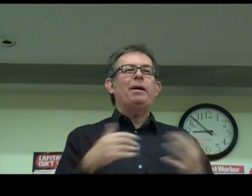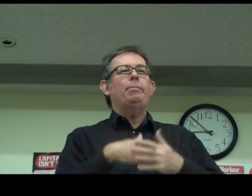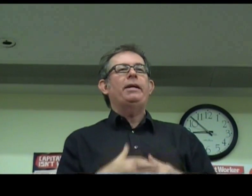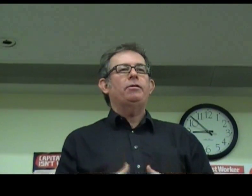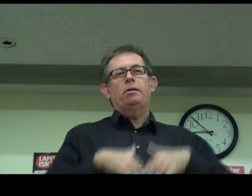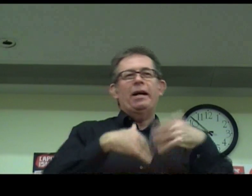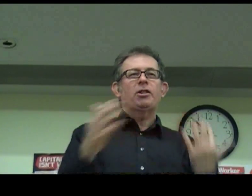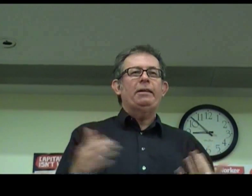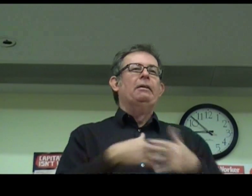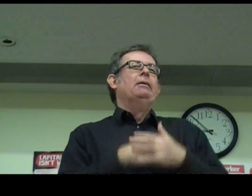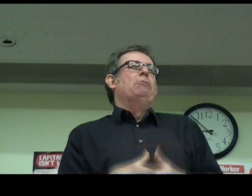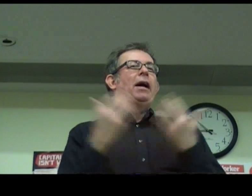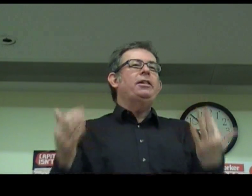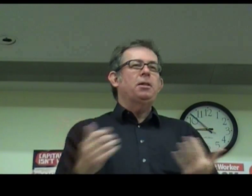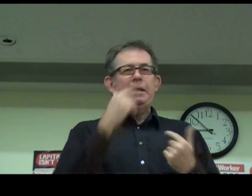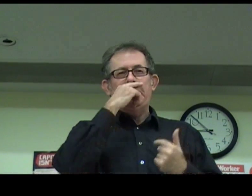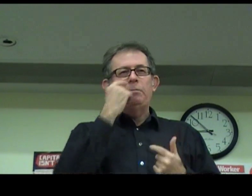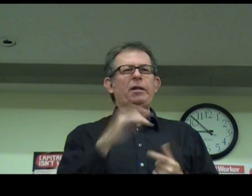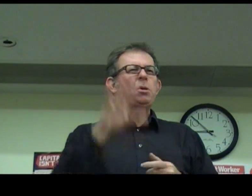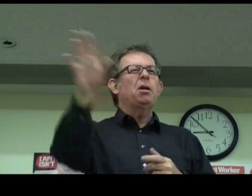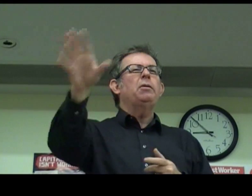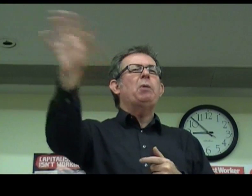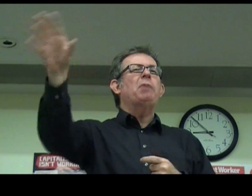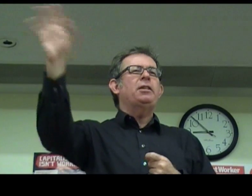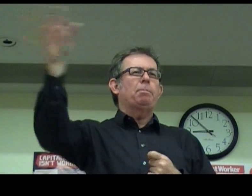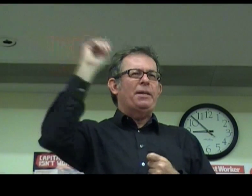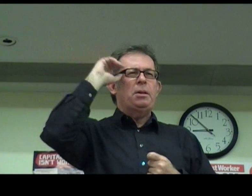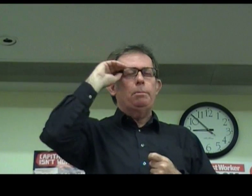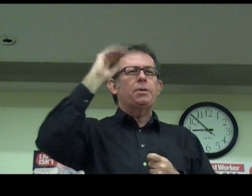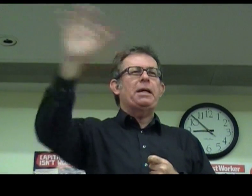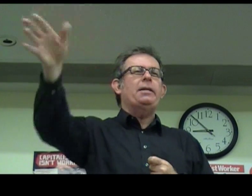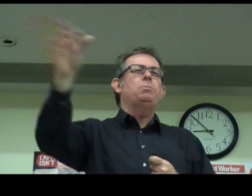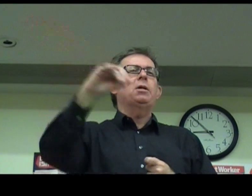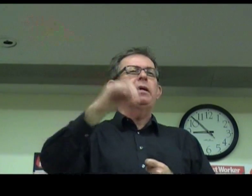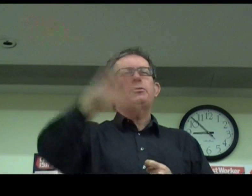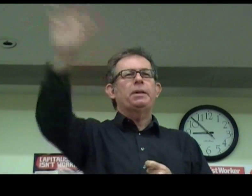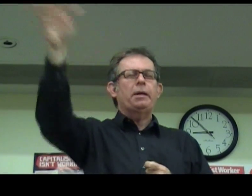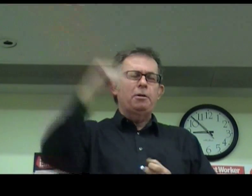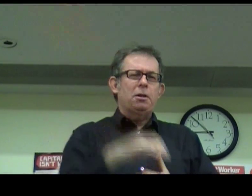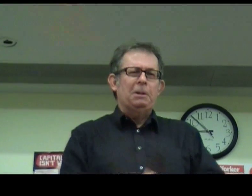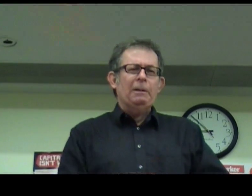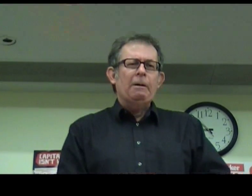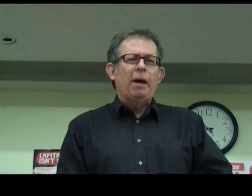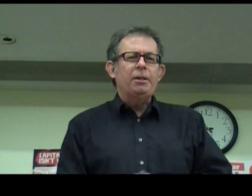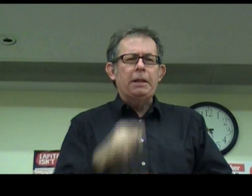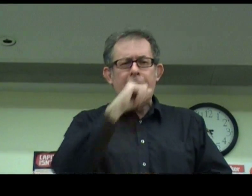breakthrough, actually, writing to the Iranians. They won't write to the president because they hate him so much, but they're going to write to the